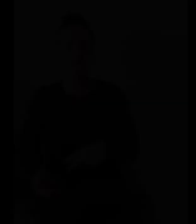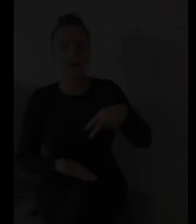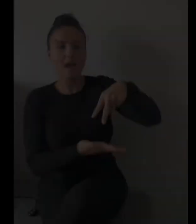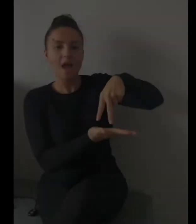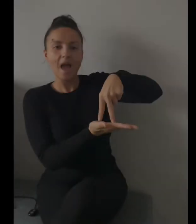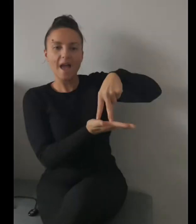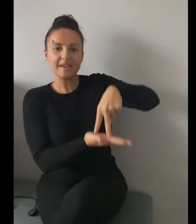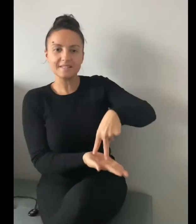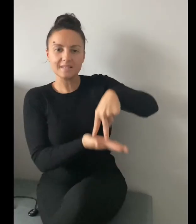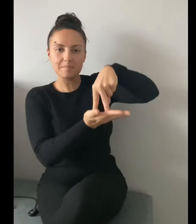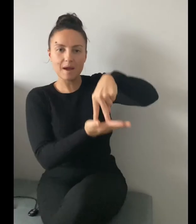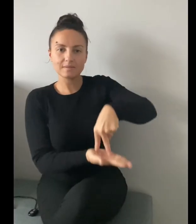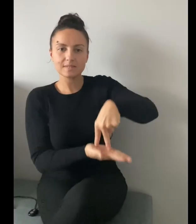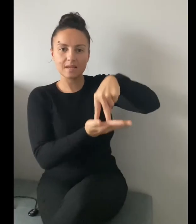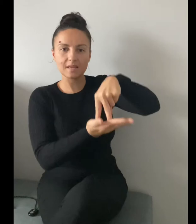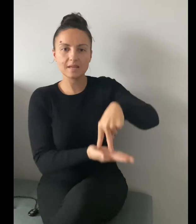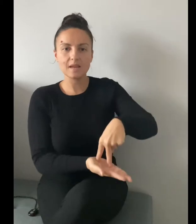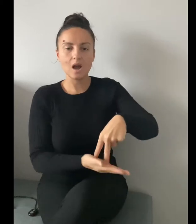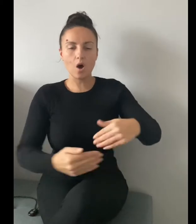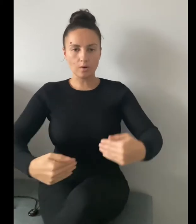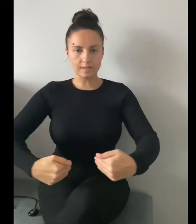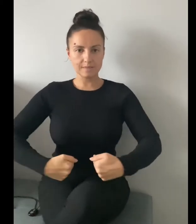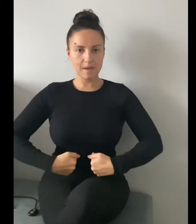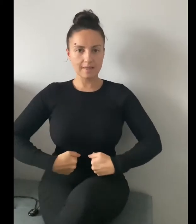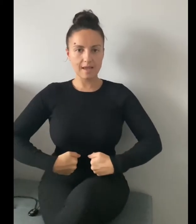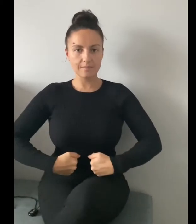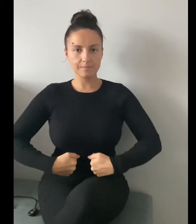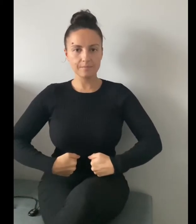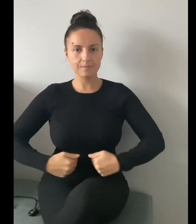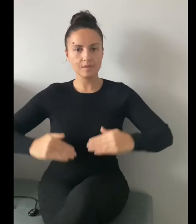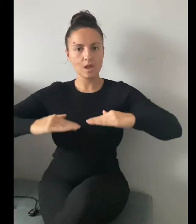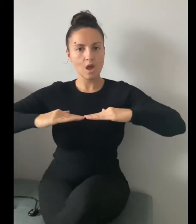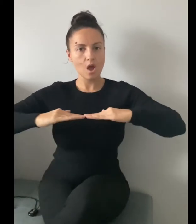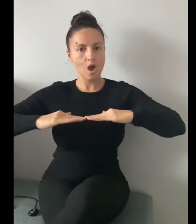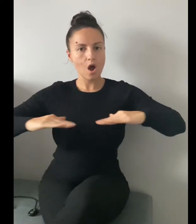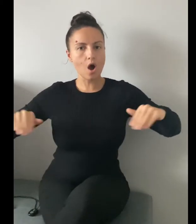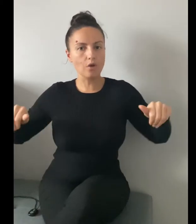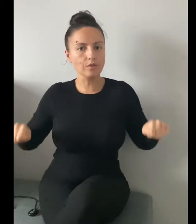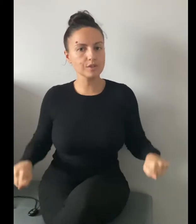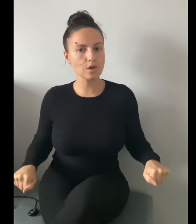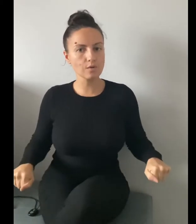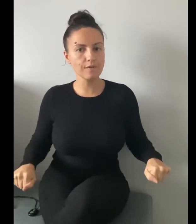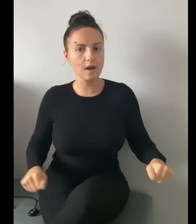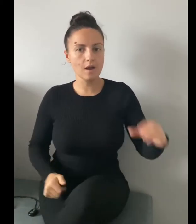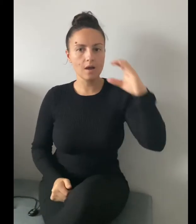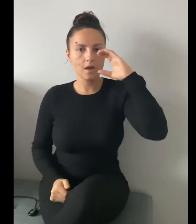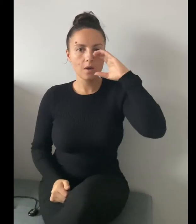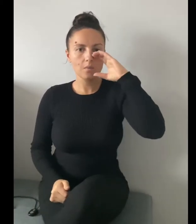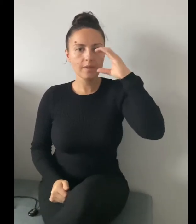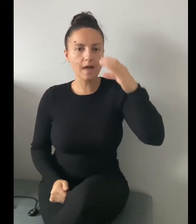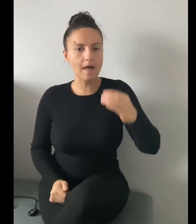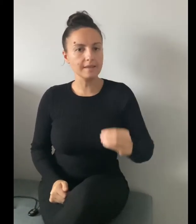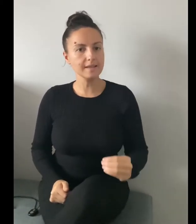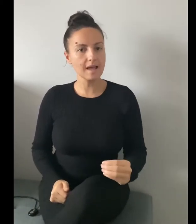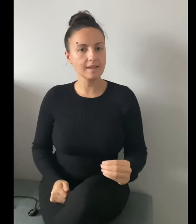Is he bouncing on his belly? On the sofa with Ellie Nellie?